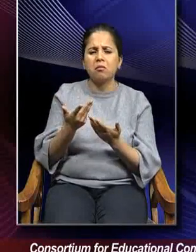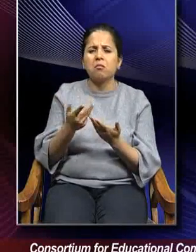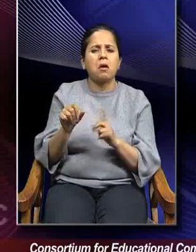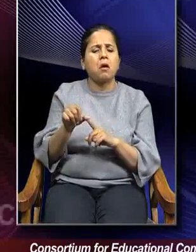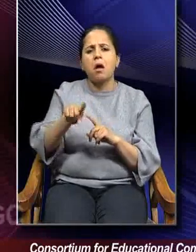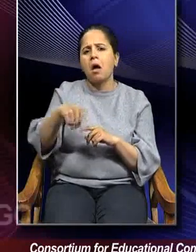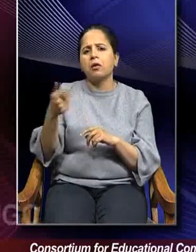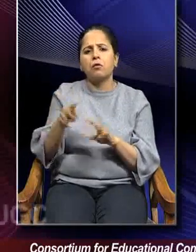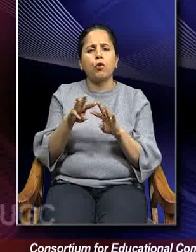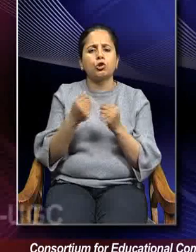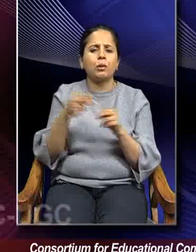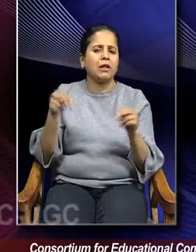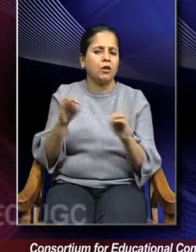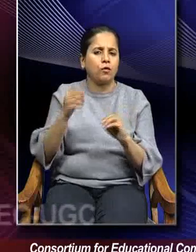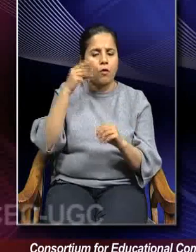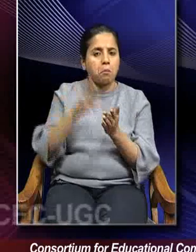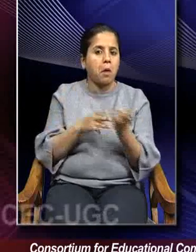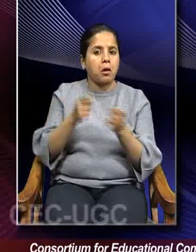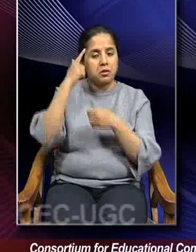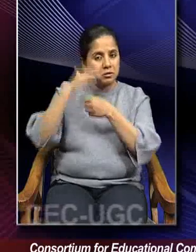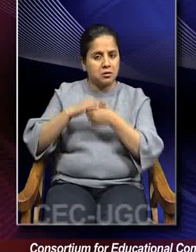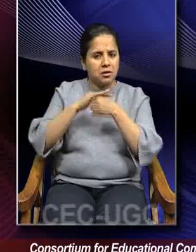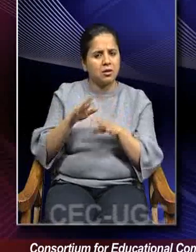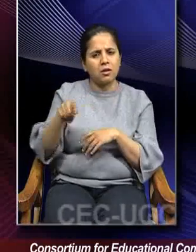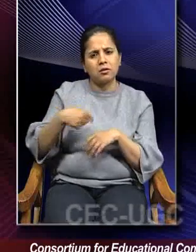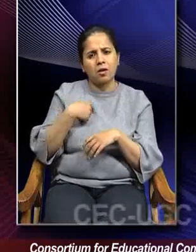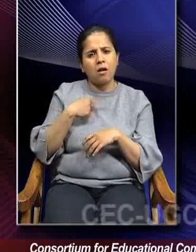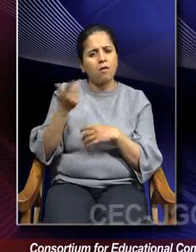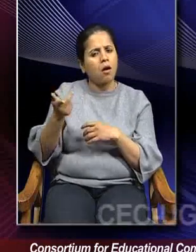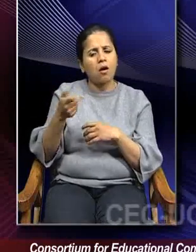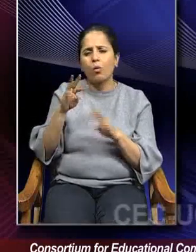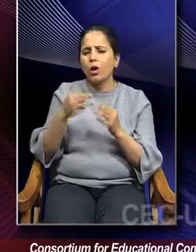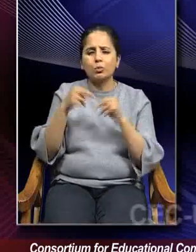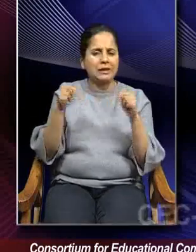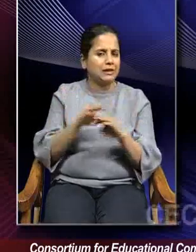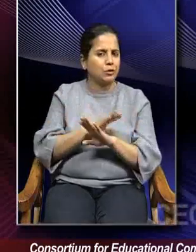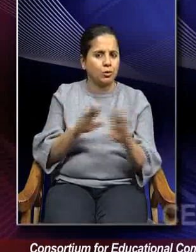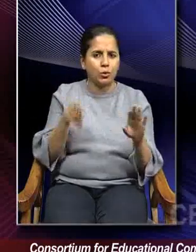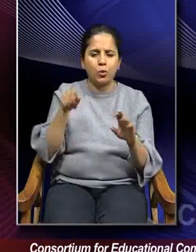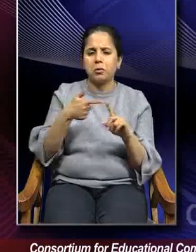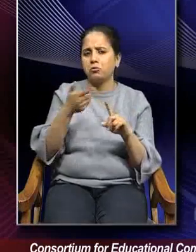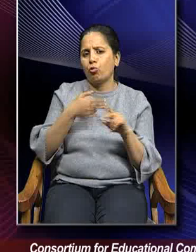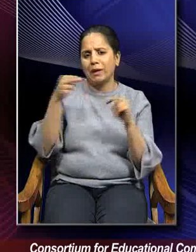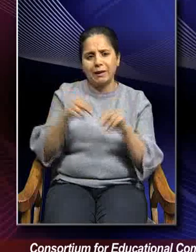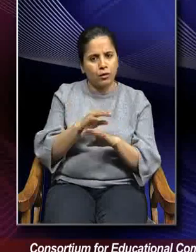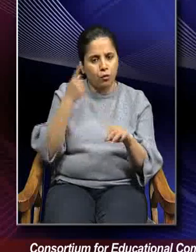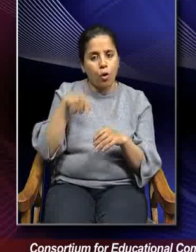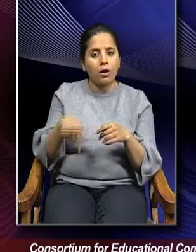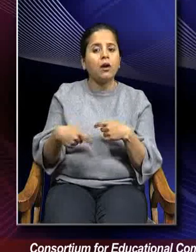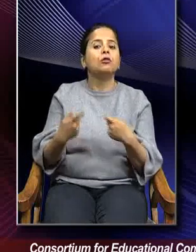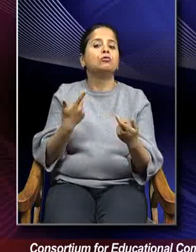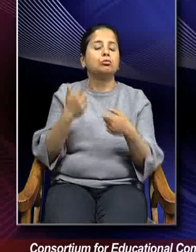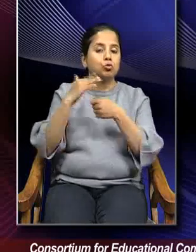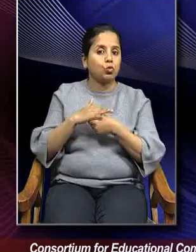conducting a workshop for managing with the stress. You don't require any workshop, you don't require any training for stress management